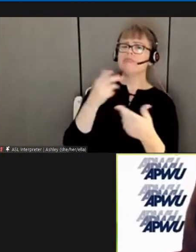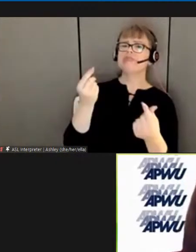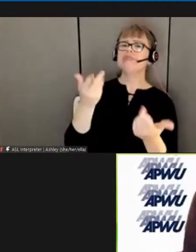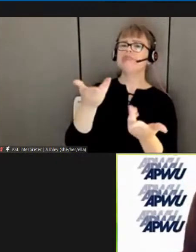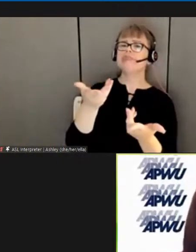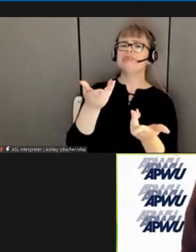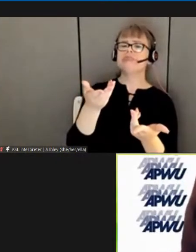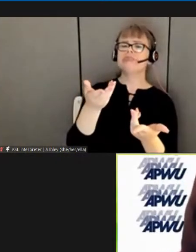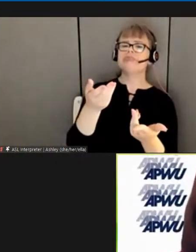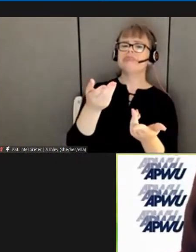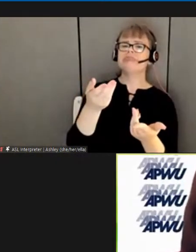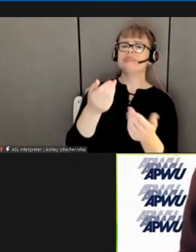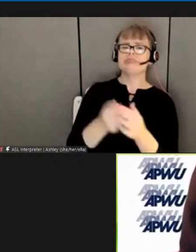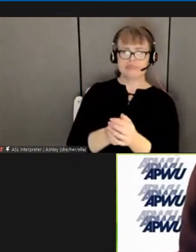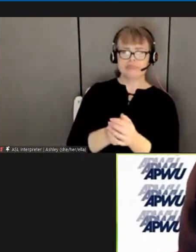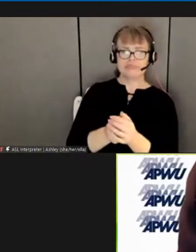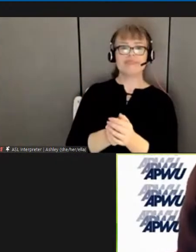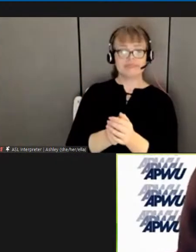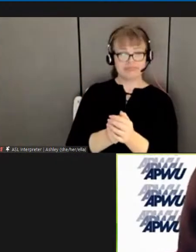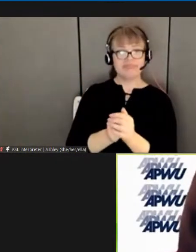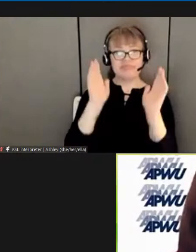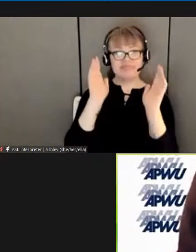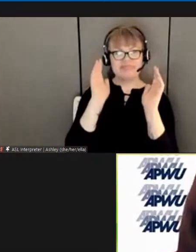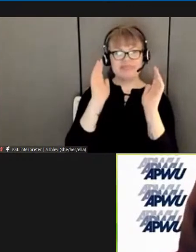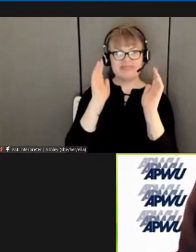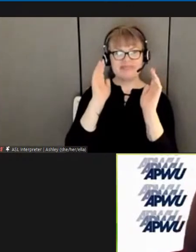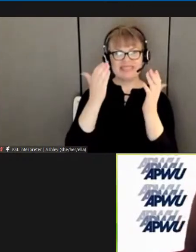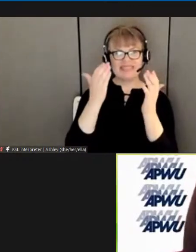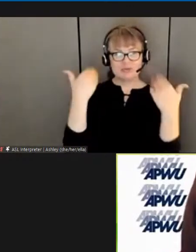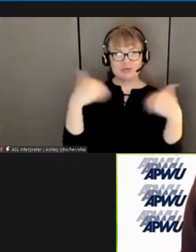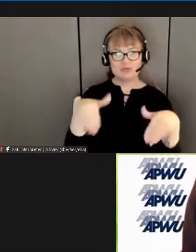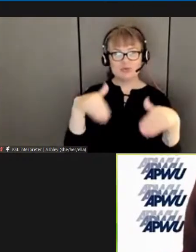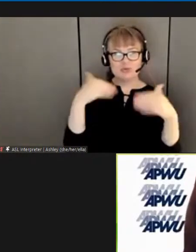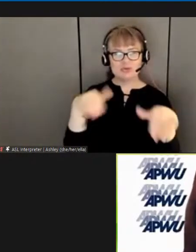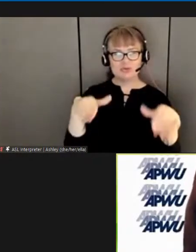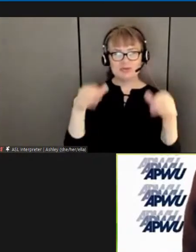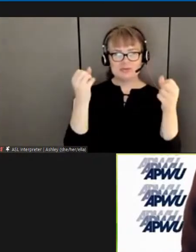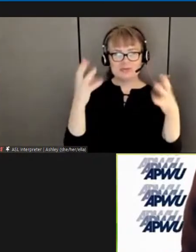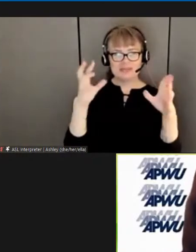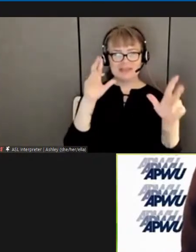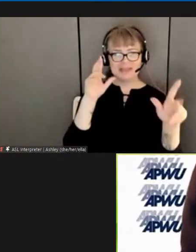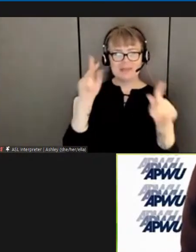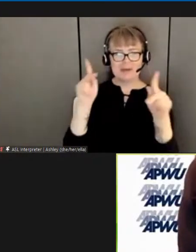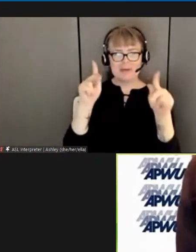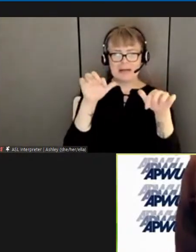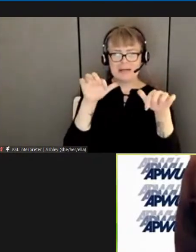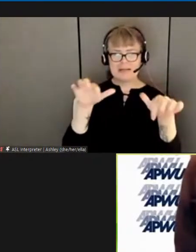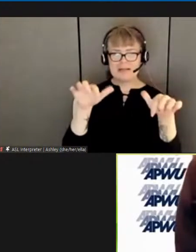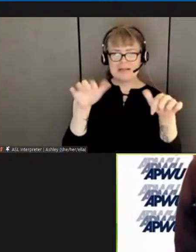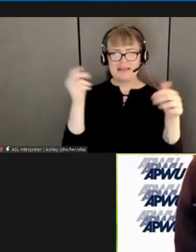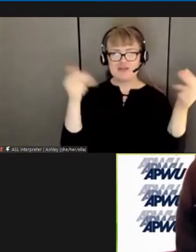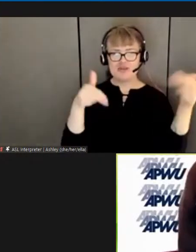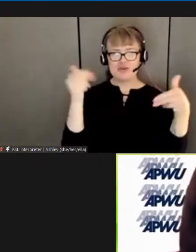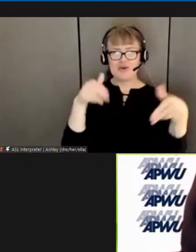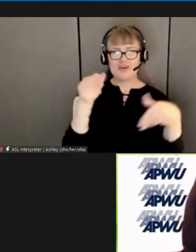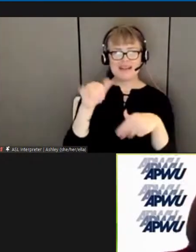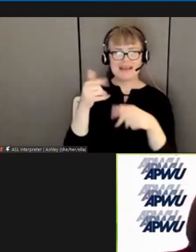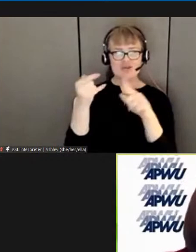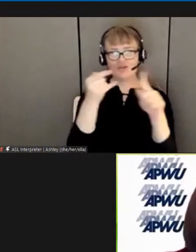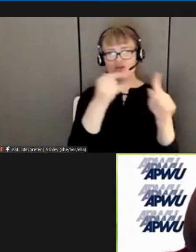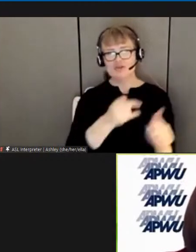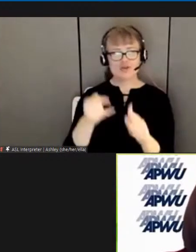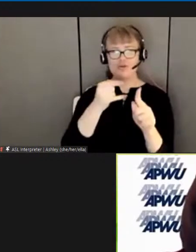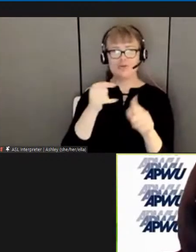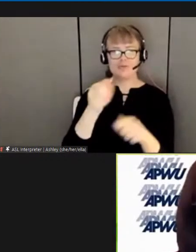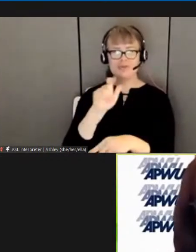Okay, so it looks like a lot of people are going to be going to virtually by Zoom. That's 100%. That's